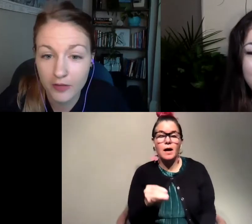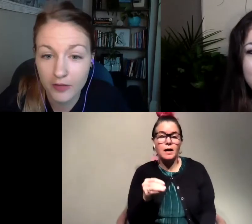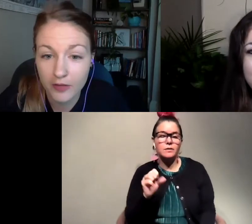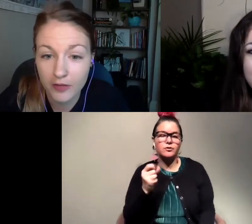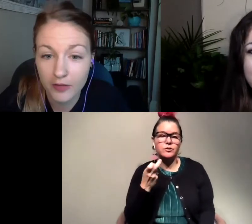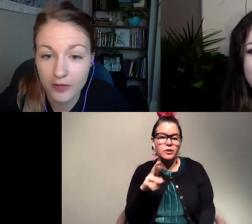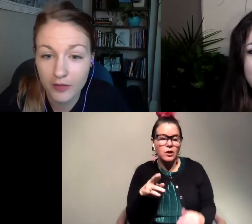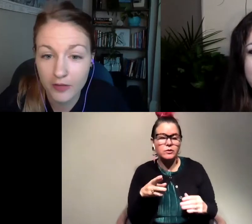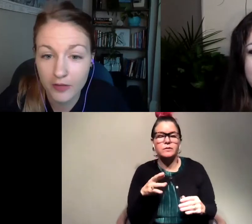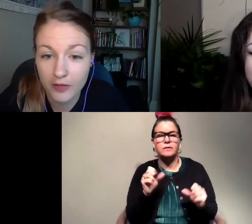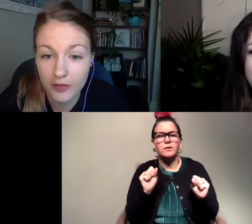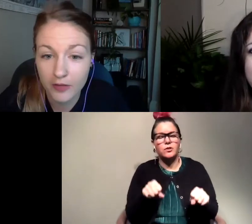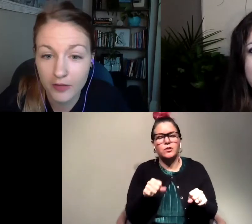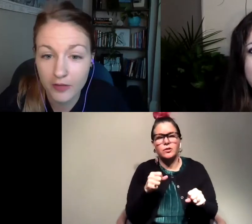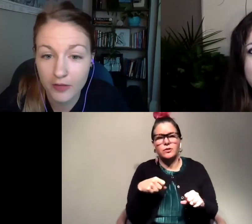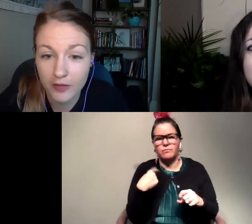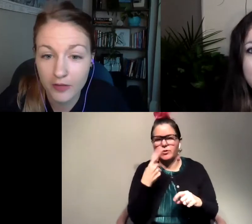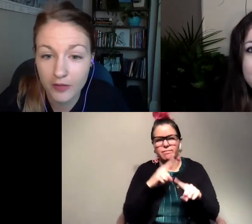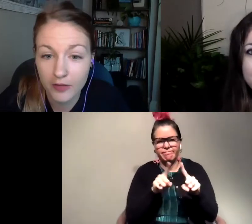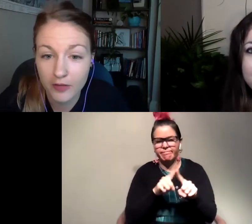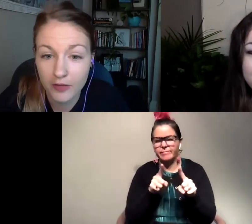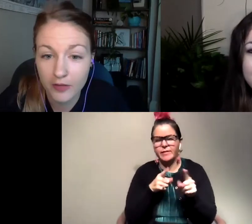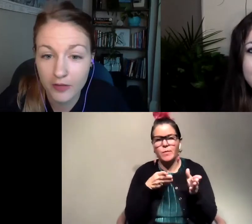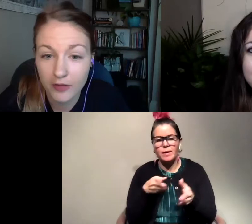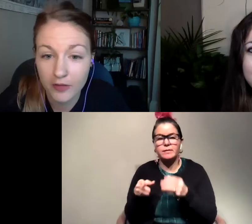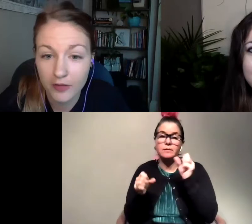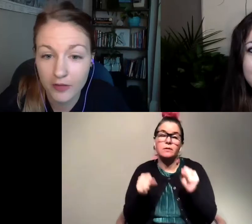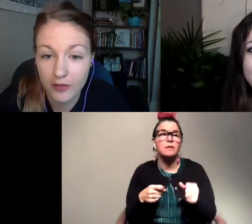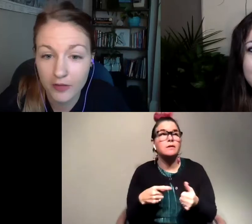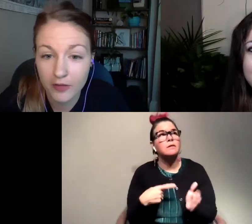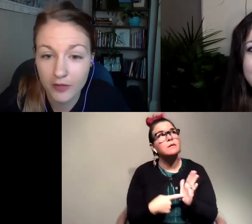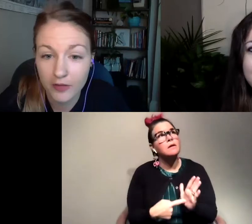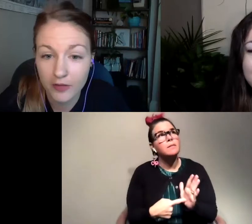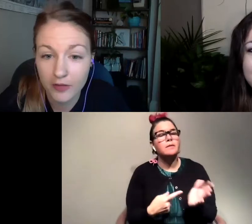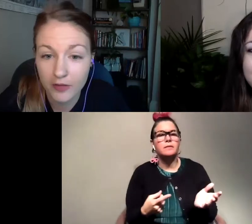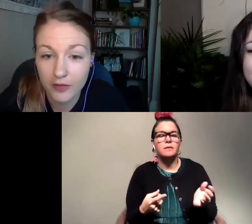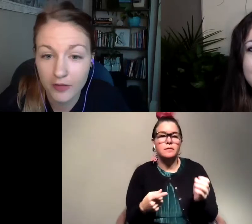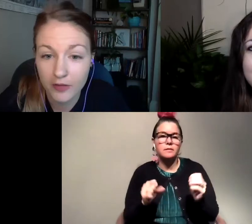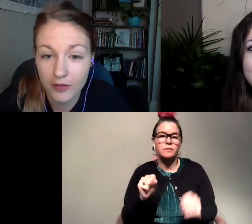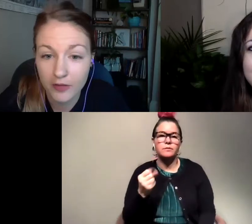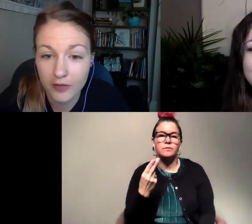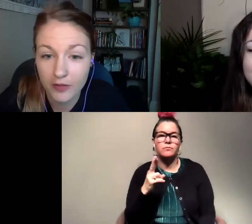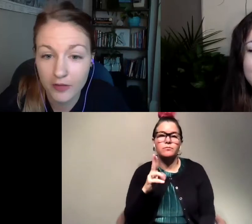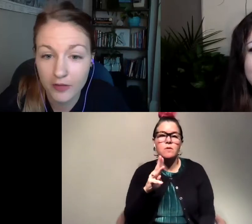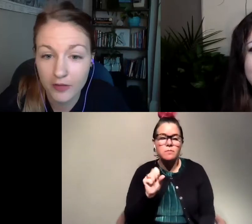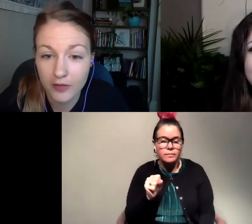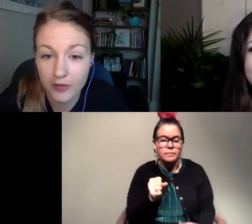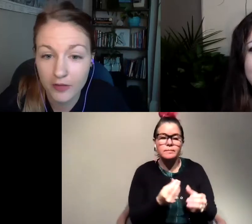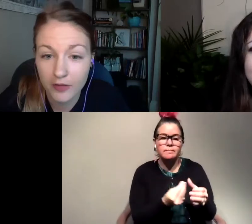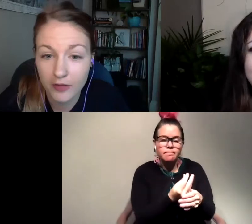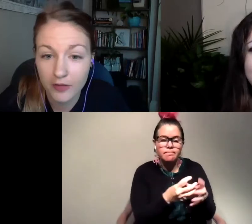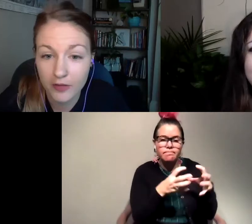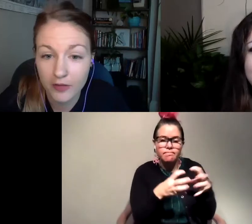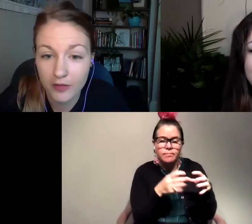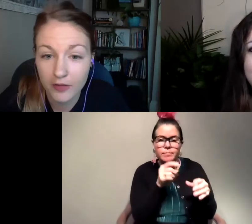be a look a lot of different ways and so you can have little shrubs where birds can kind of